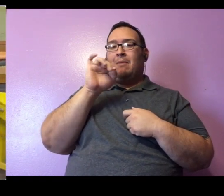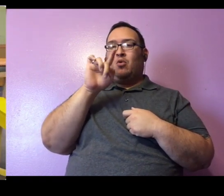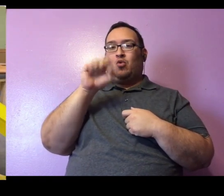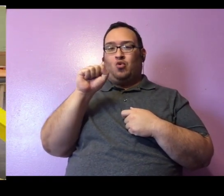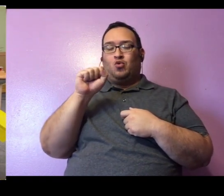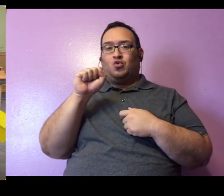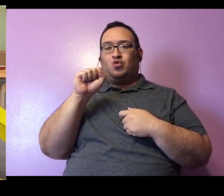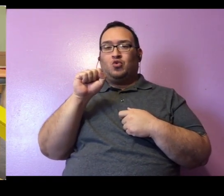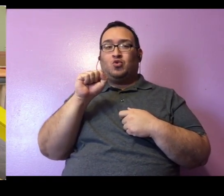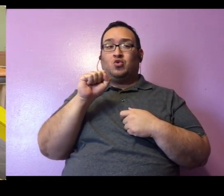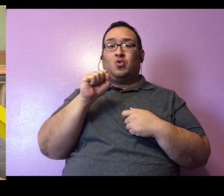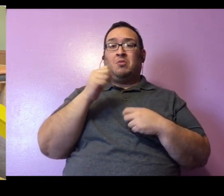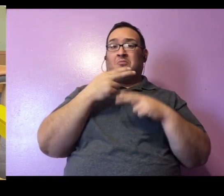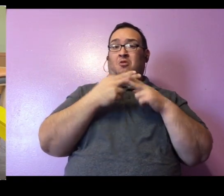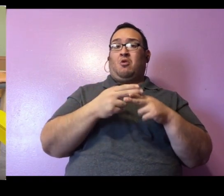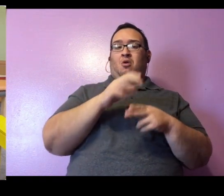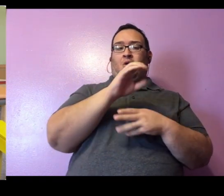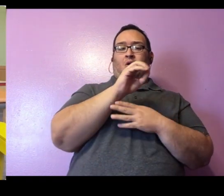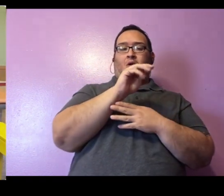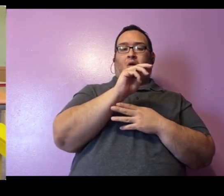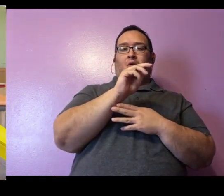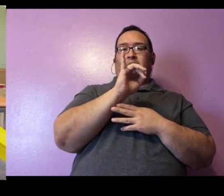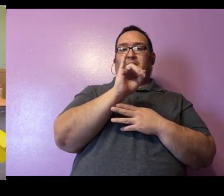eat both veggies and meat and fruit.